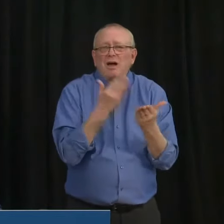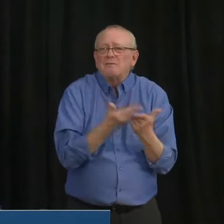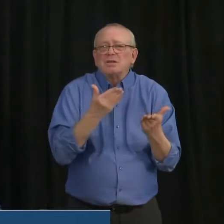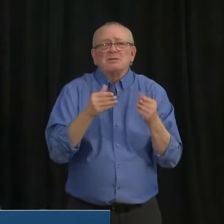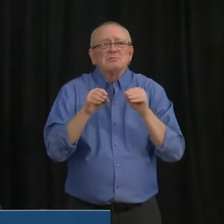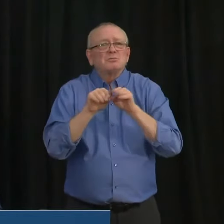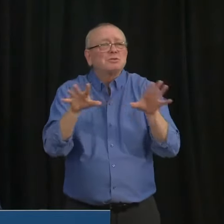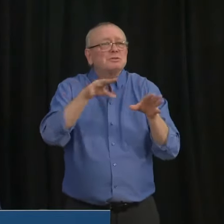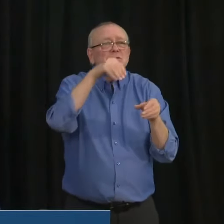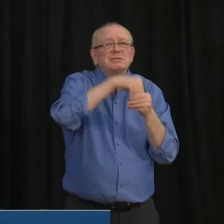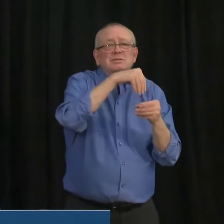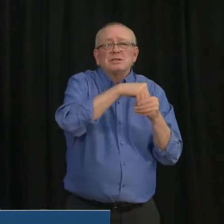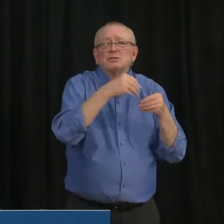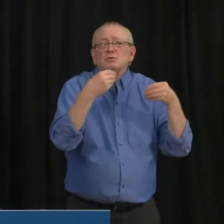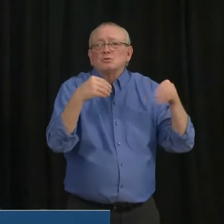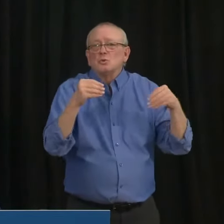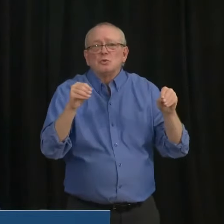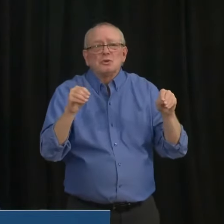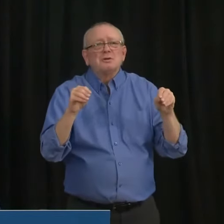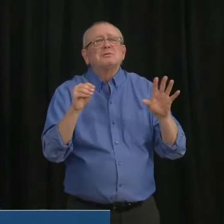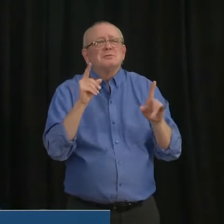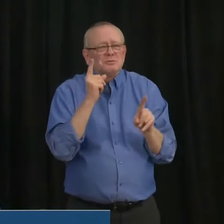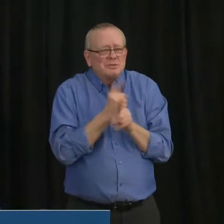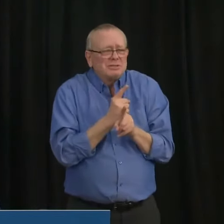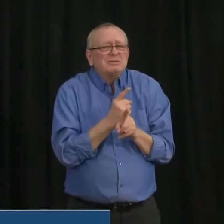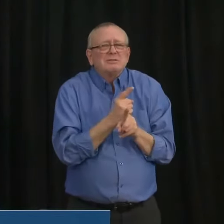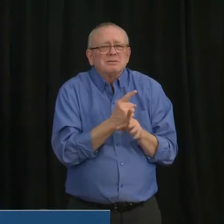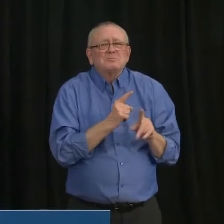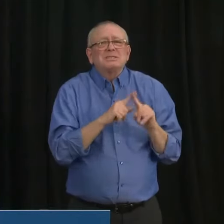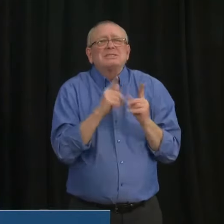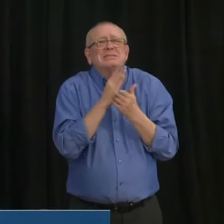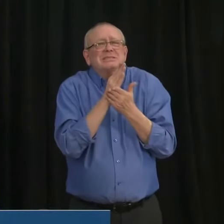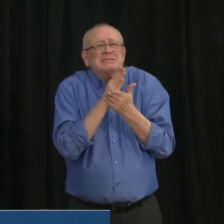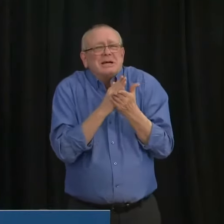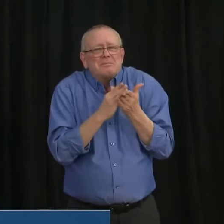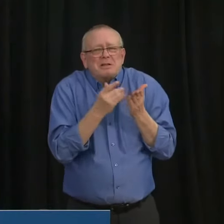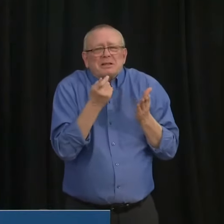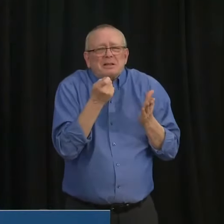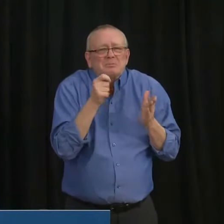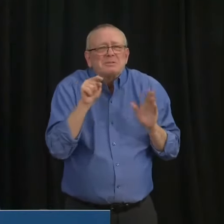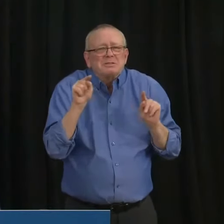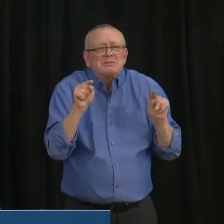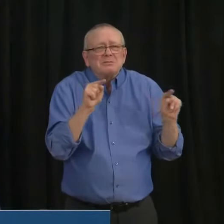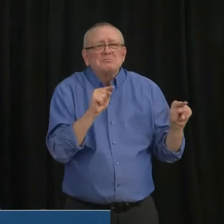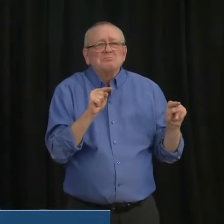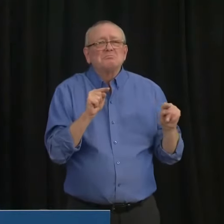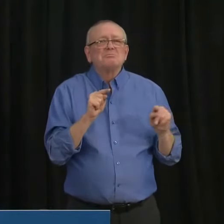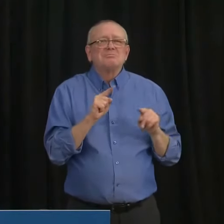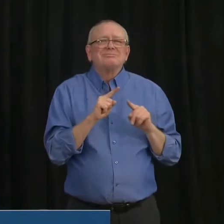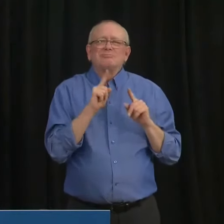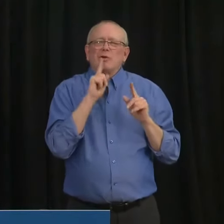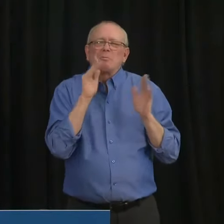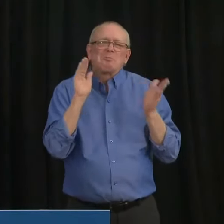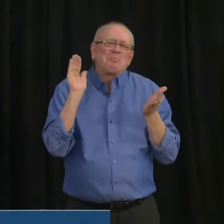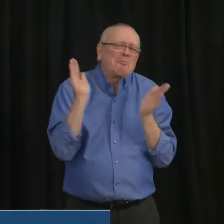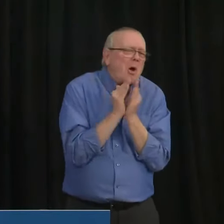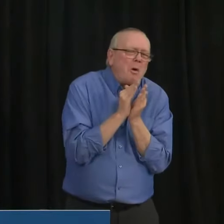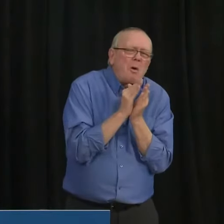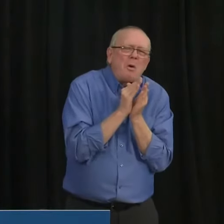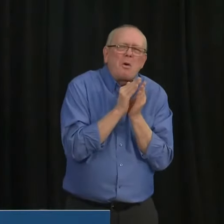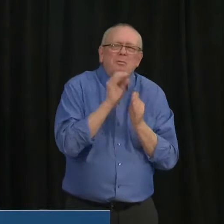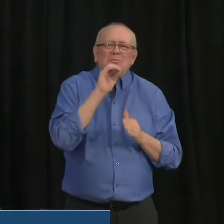We have seen some, uh, spread in retail settings, uh, but it's fair to say that it's been a small fraction of social gatherings.